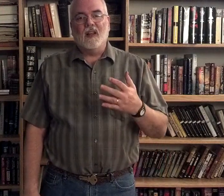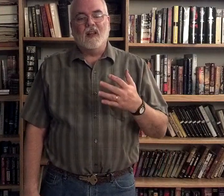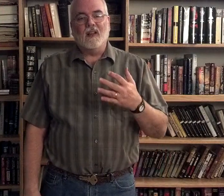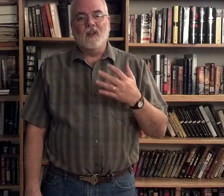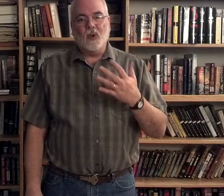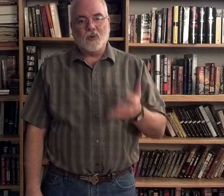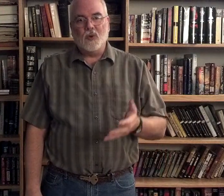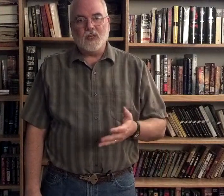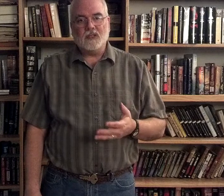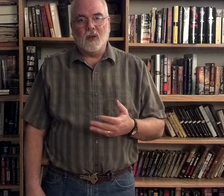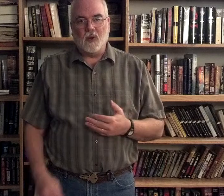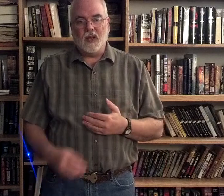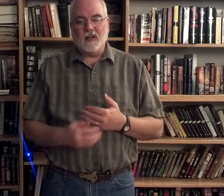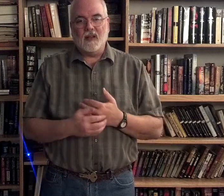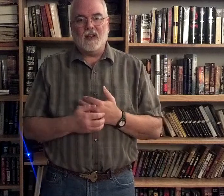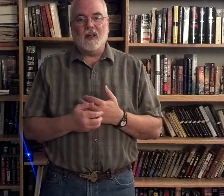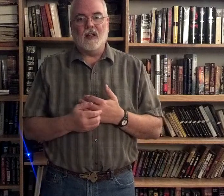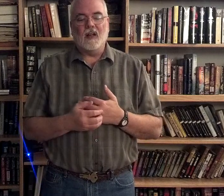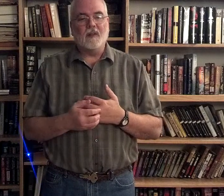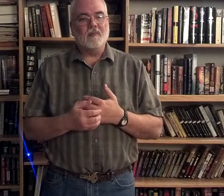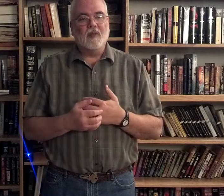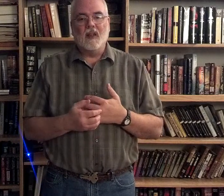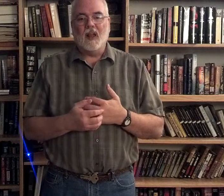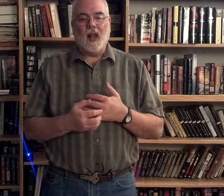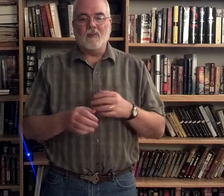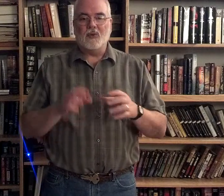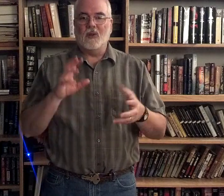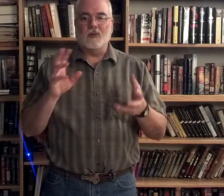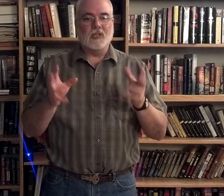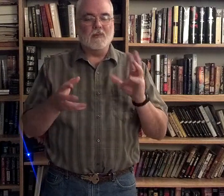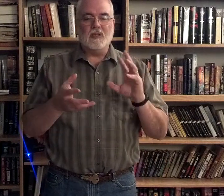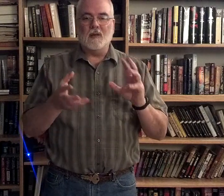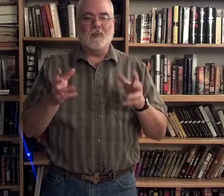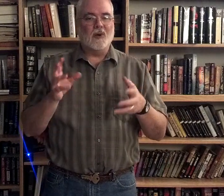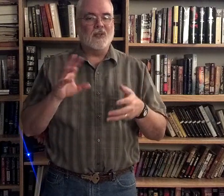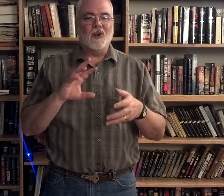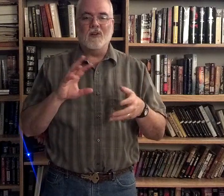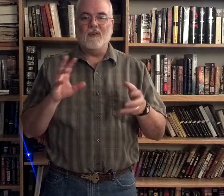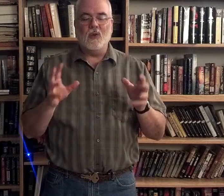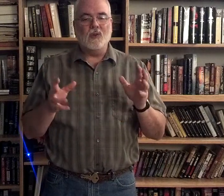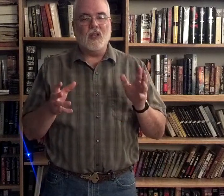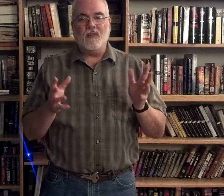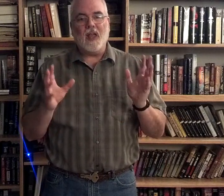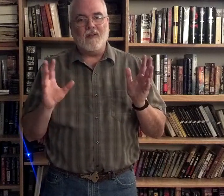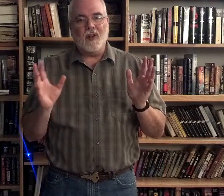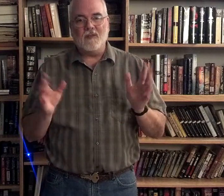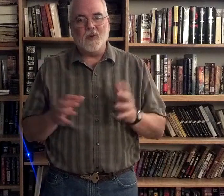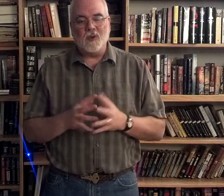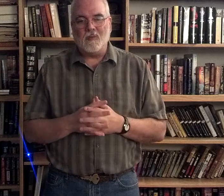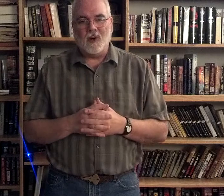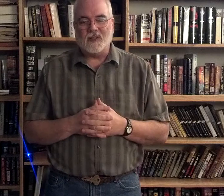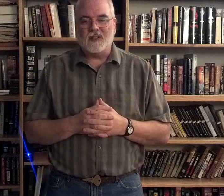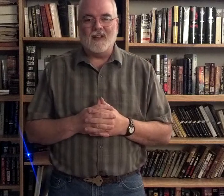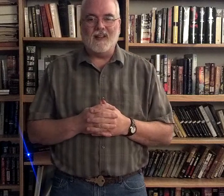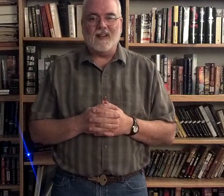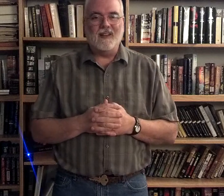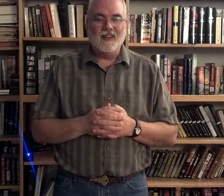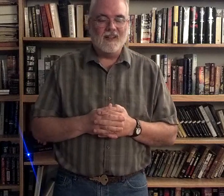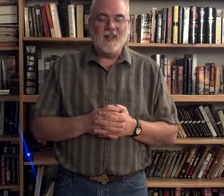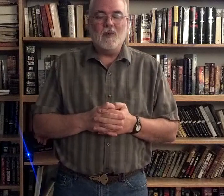go through this slowly, I'm sure there will be some parts that are confusing, if you have any confusing parts, give me a